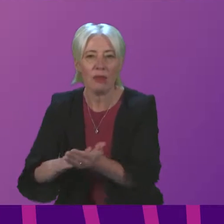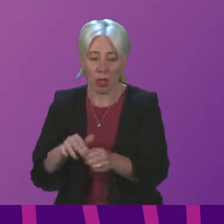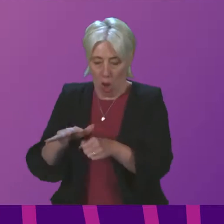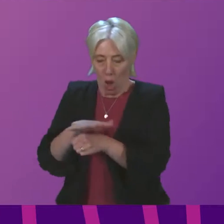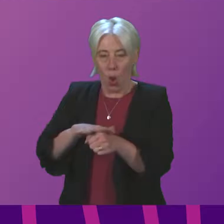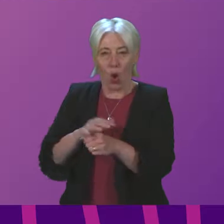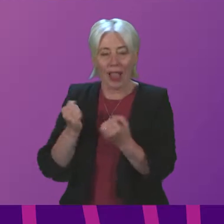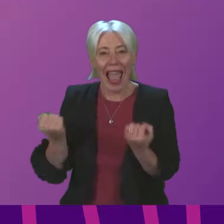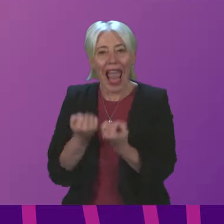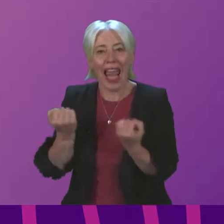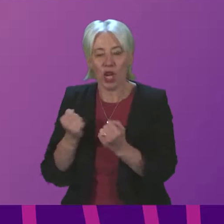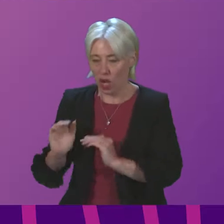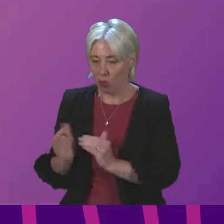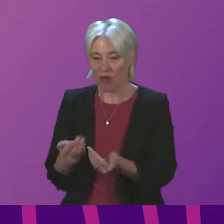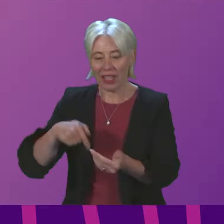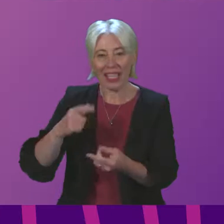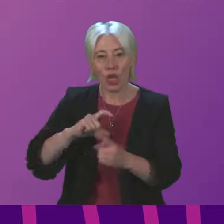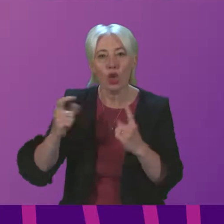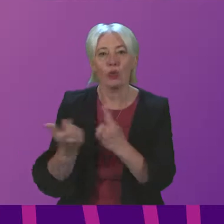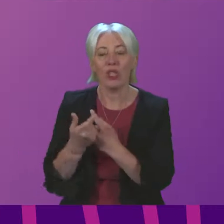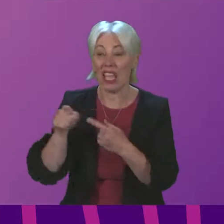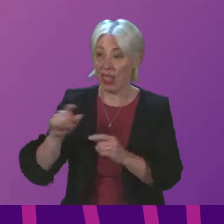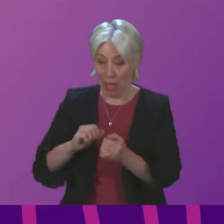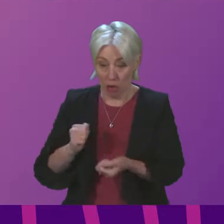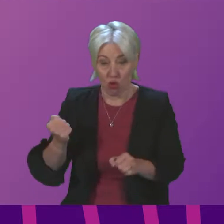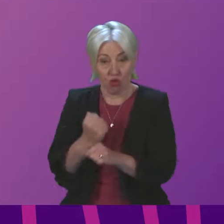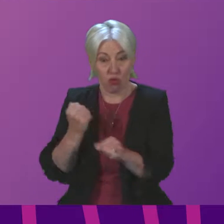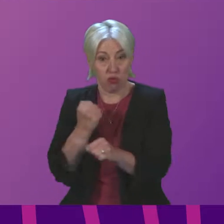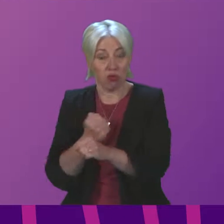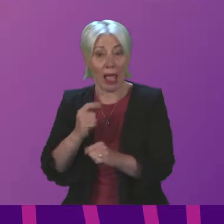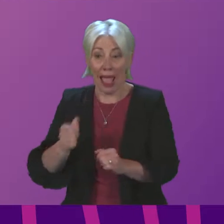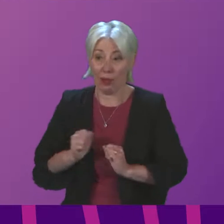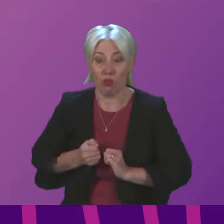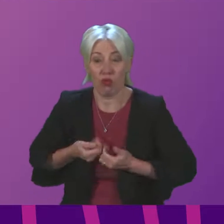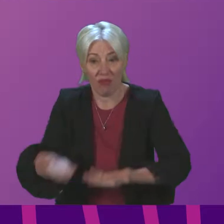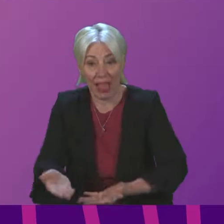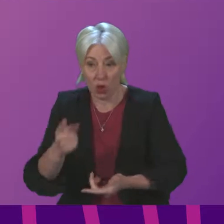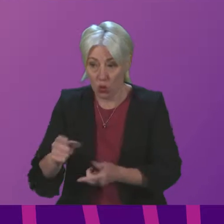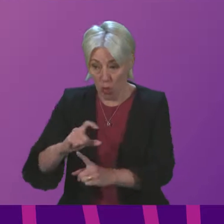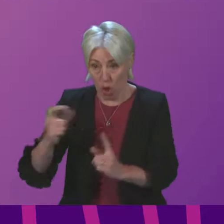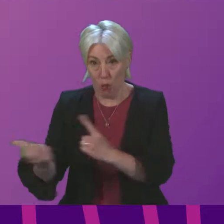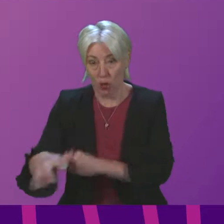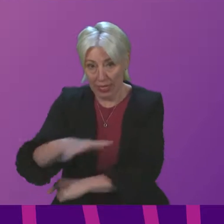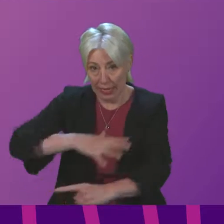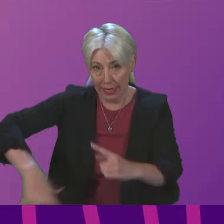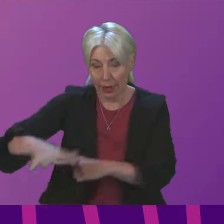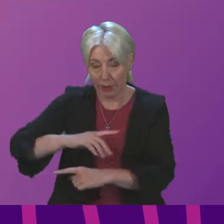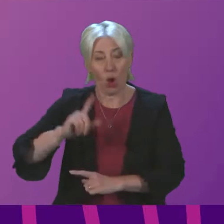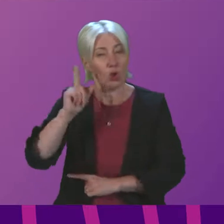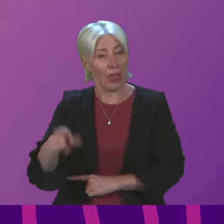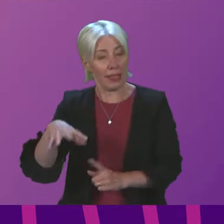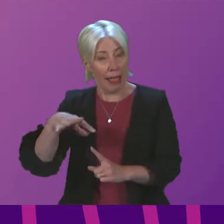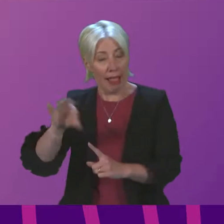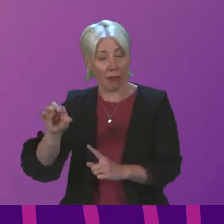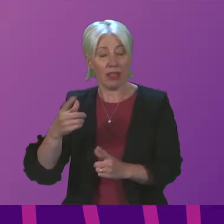providers within communities to develop and actually provide energy to a specific local community. That is one of the elements